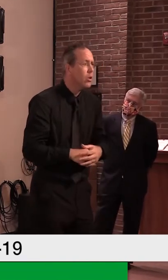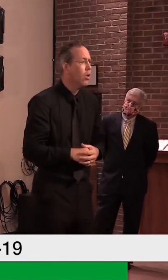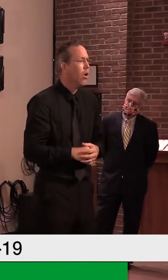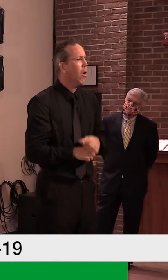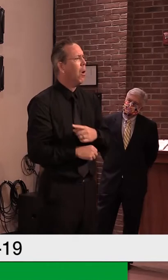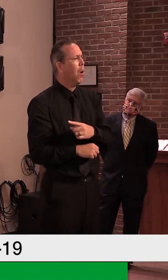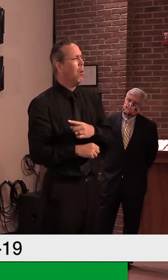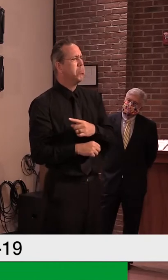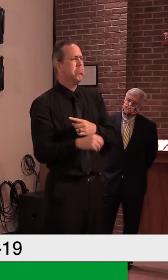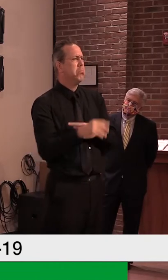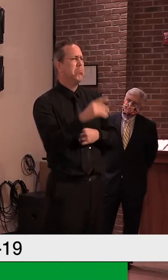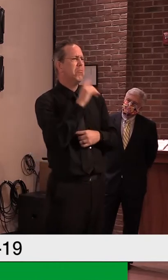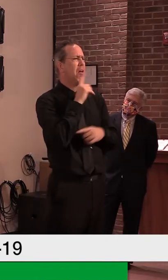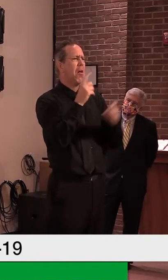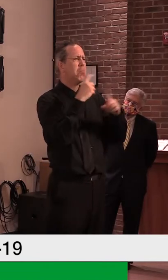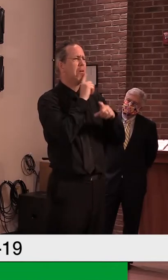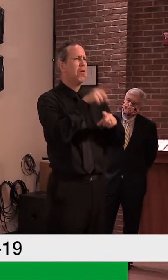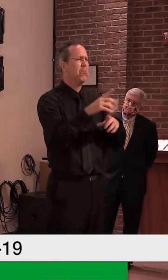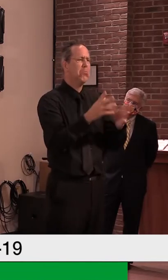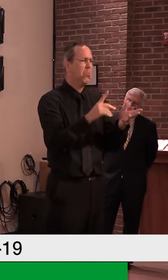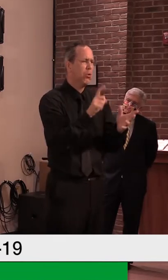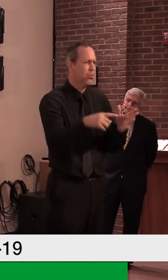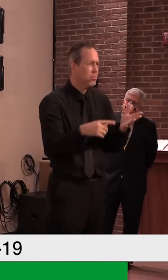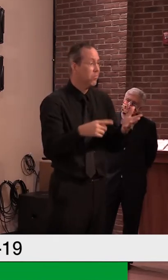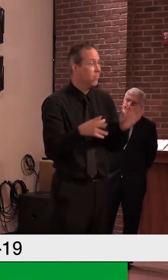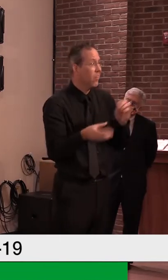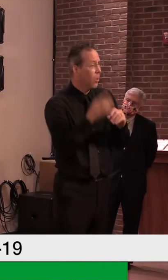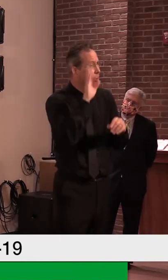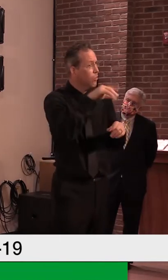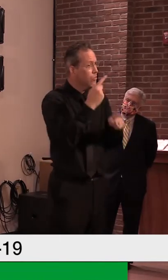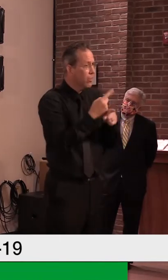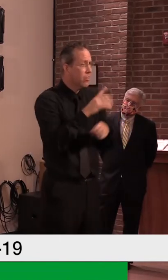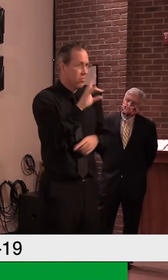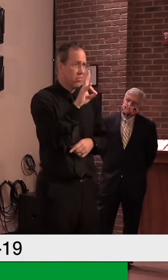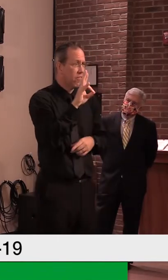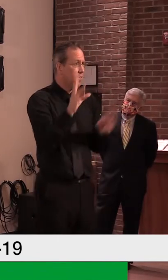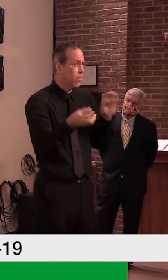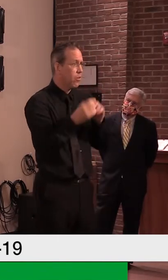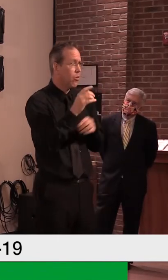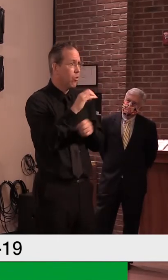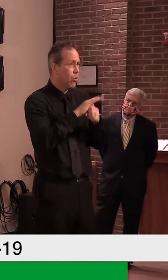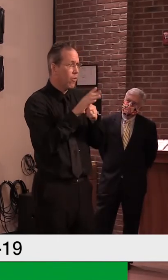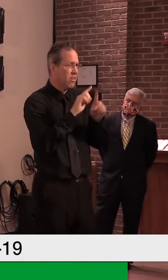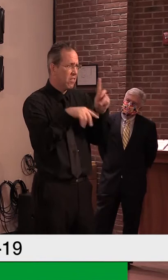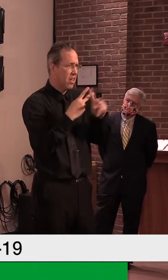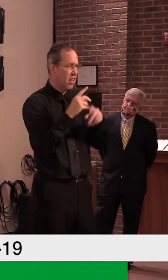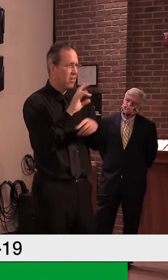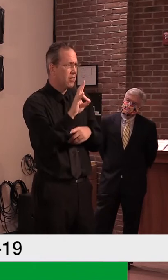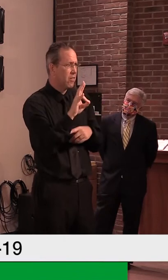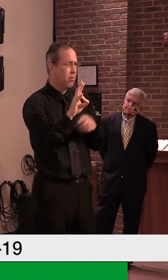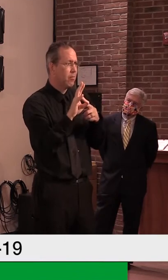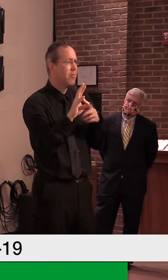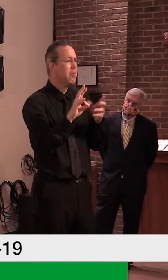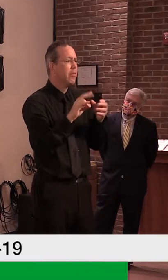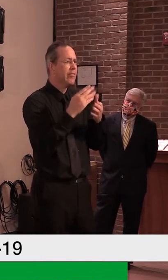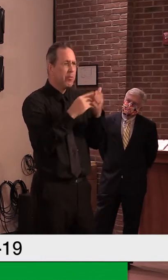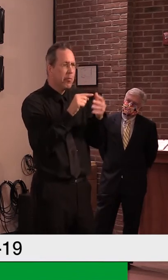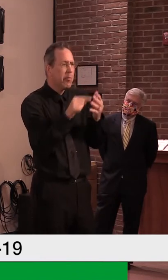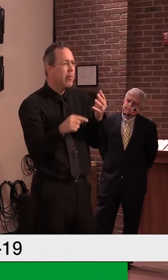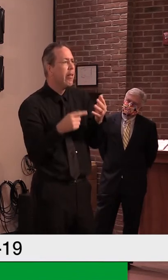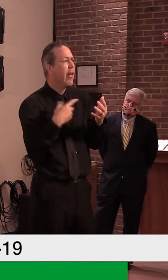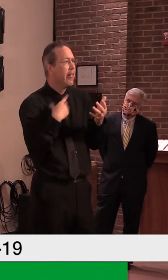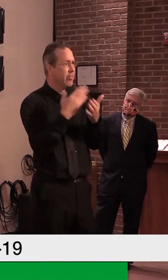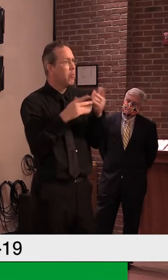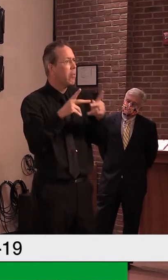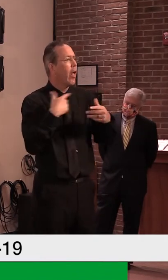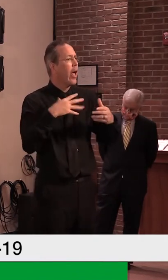phenomenon you're referring to is cross-reactivity of an assay. So it would react and say the test is